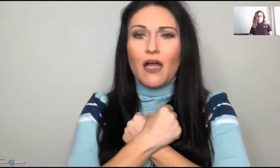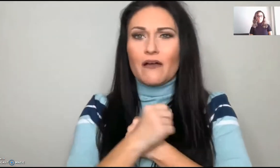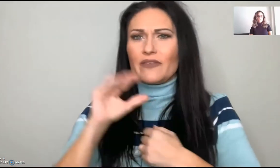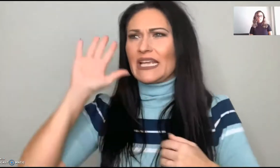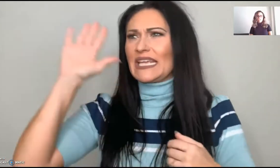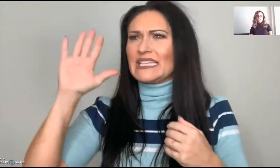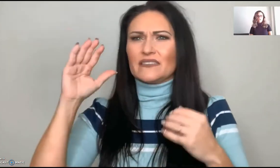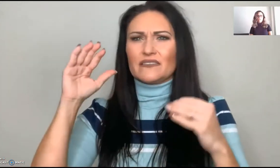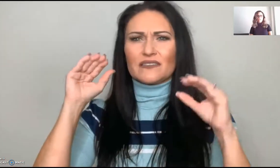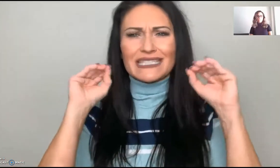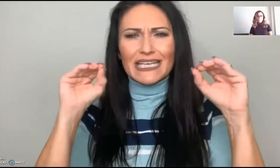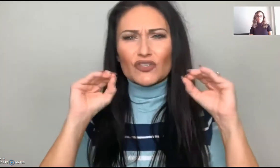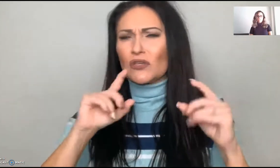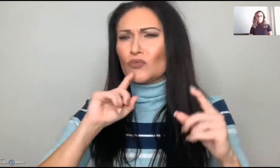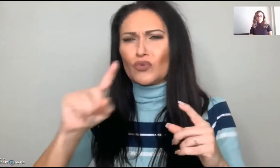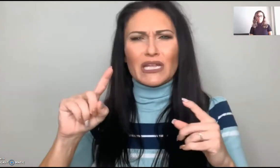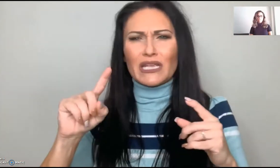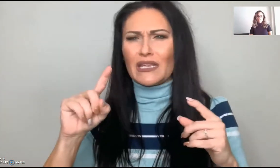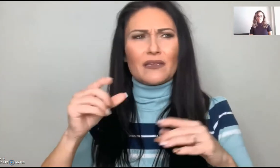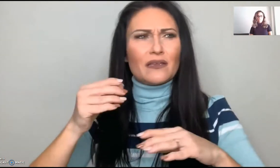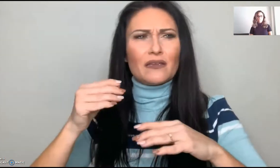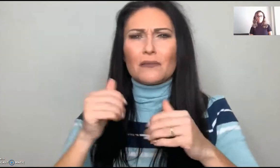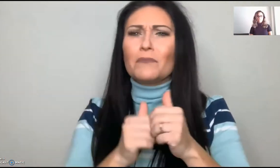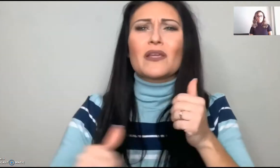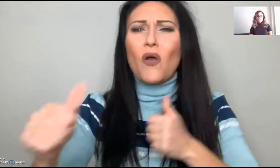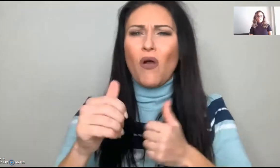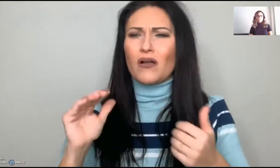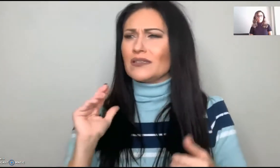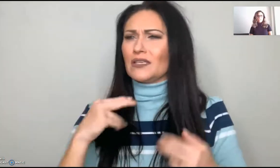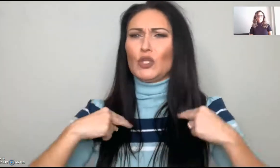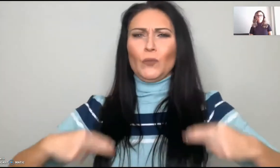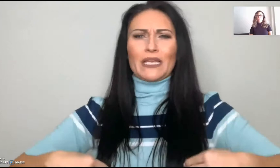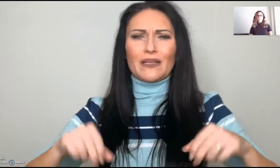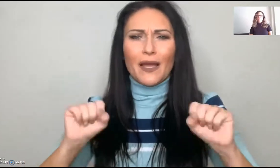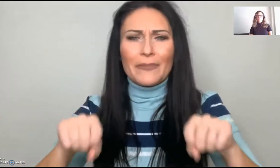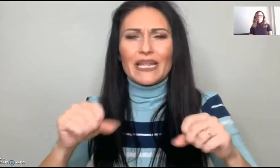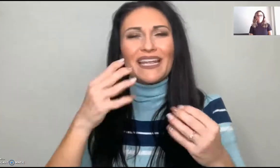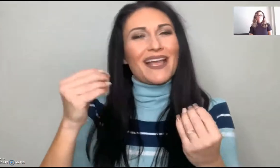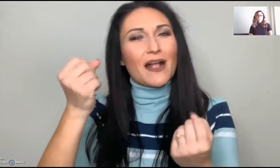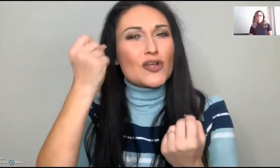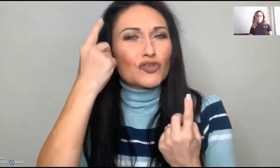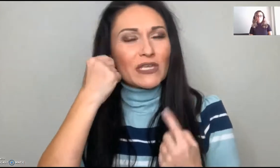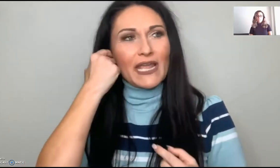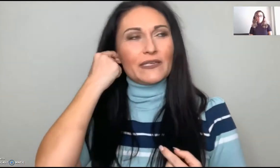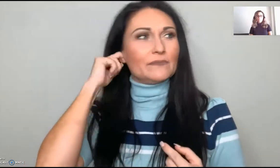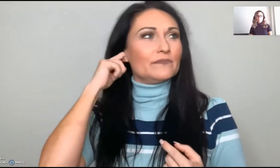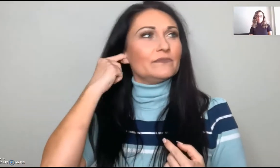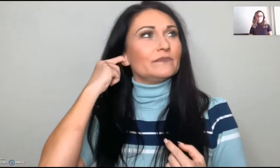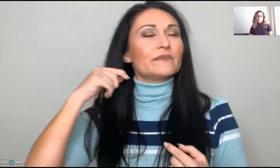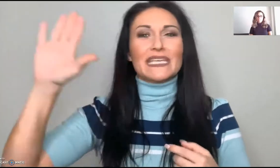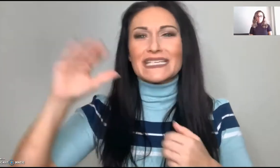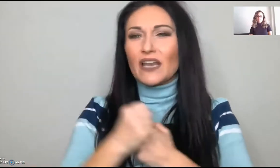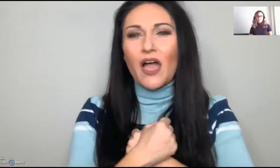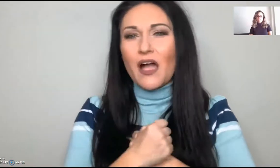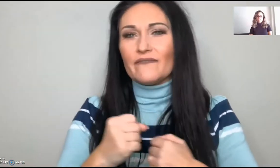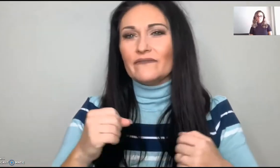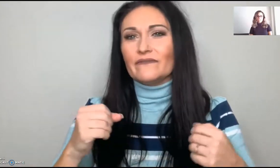there is no limit to his love. His teaching are really beyond human capability for understanding.